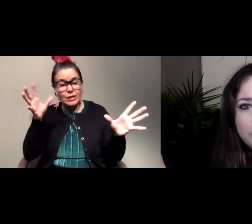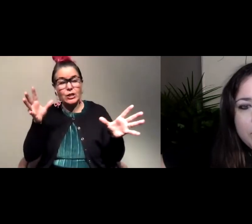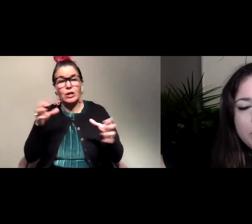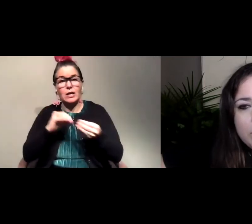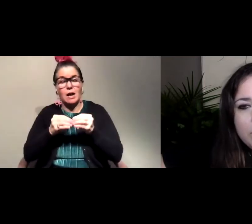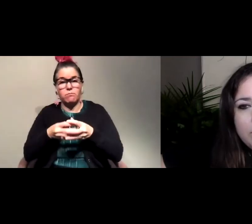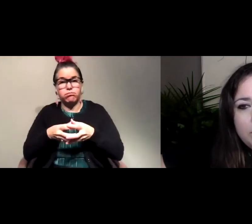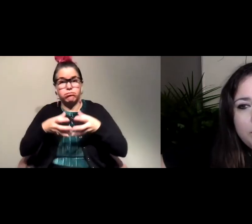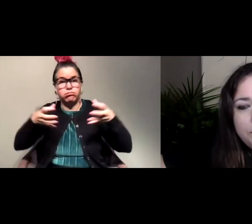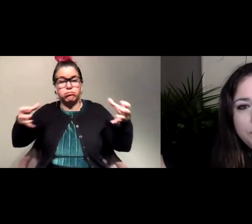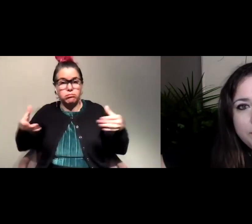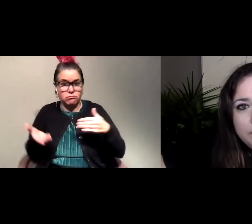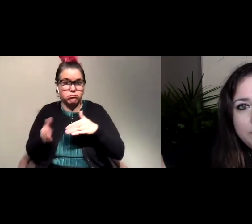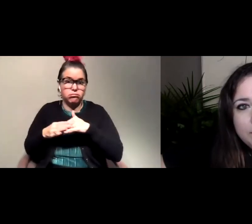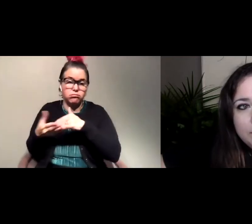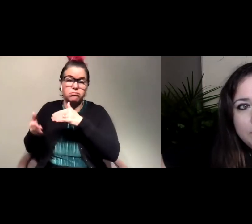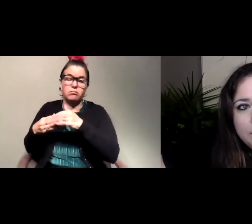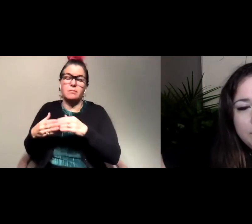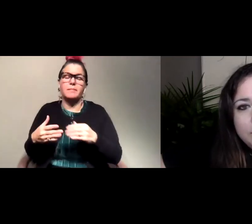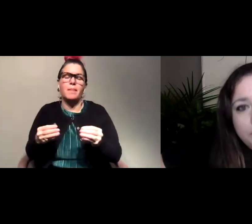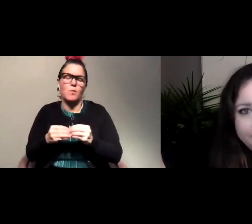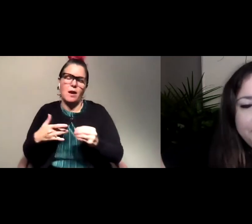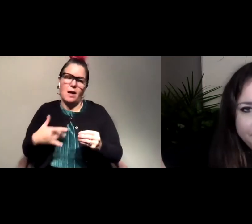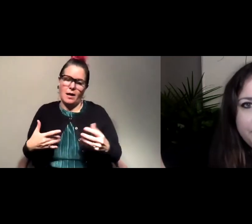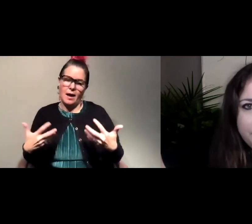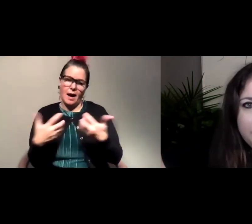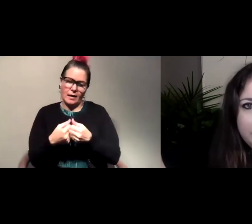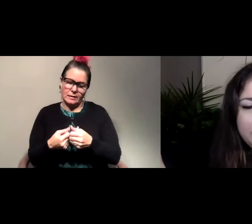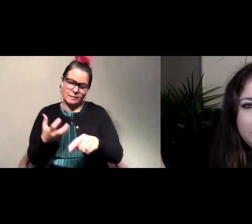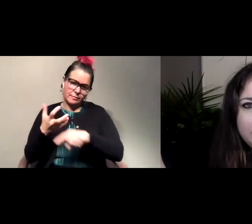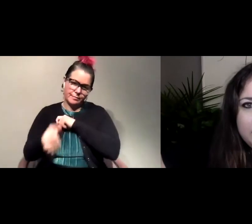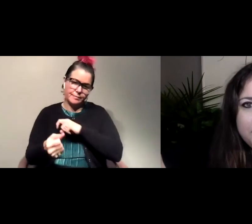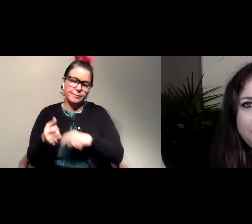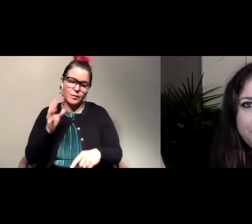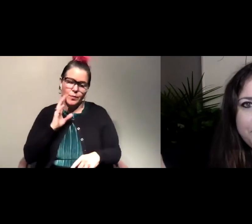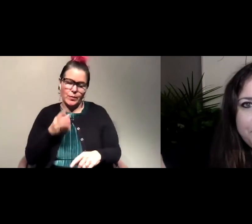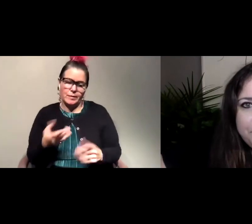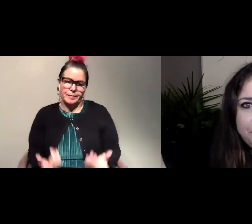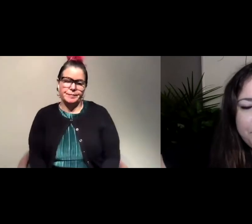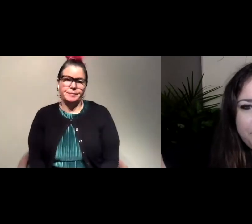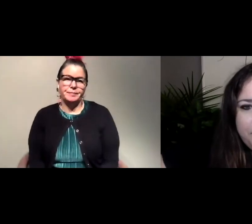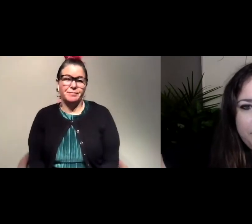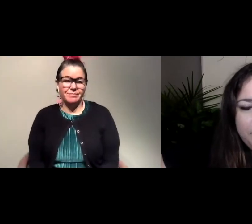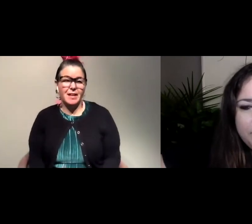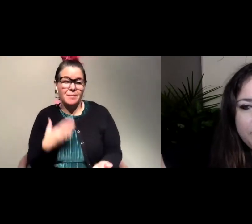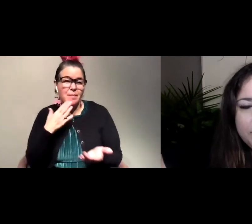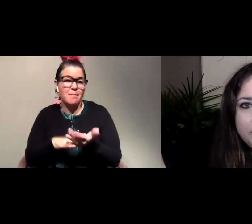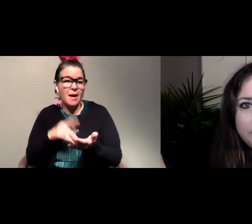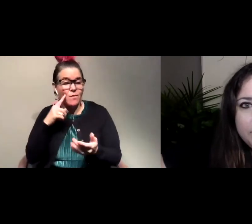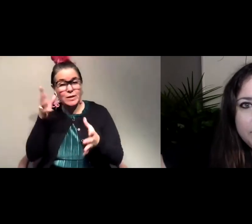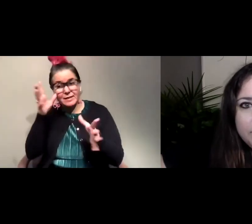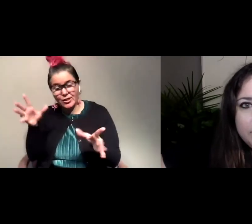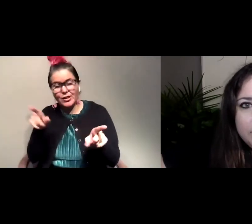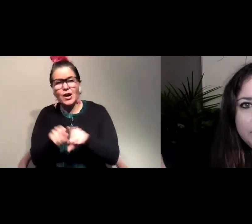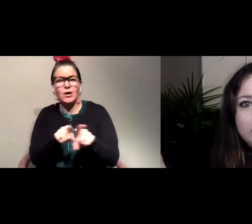high, we're more likely to have accidents with car accidents hitting deer, which can be bad for the deer, but it can also